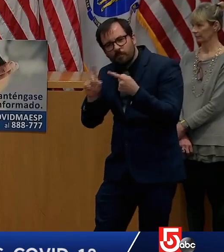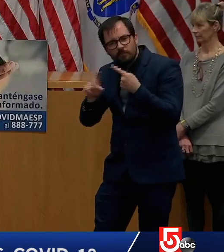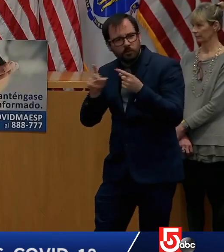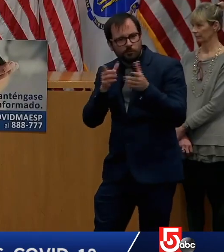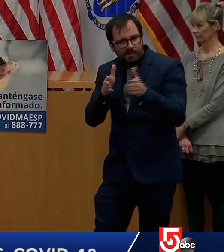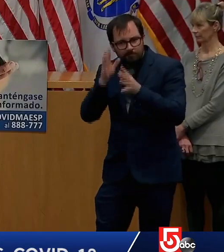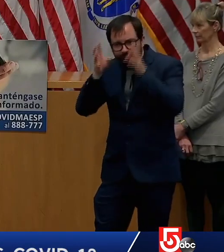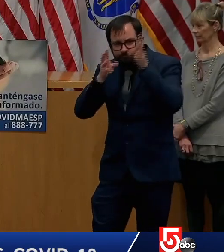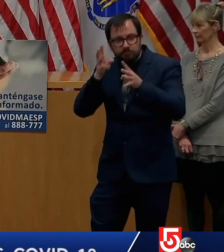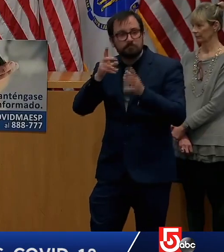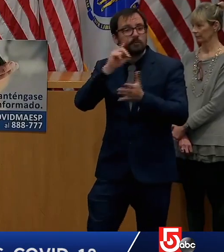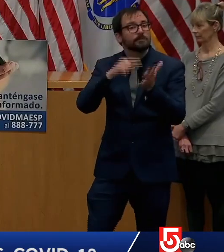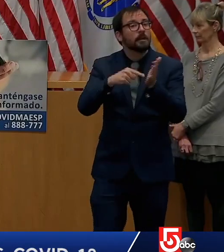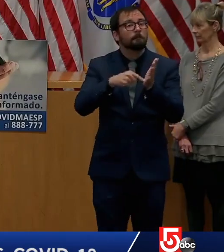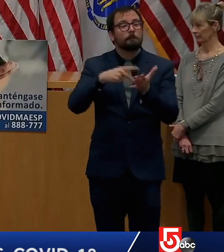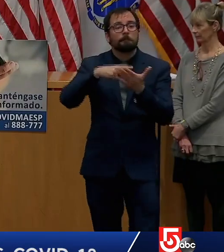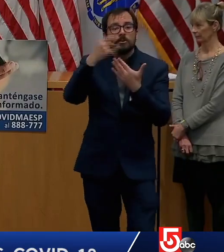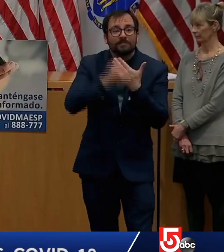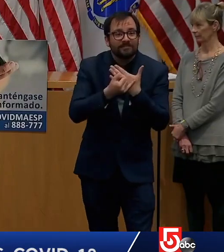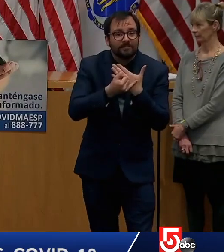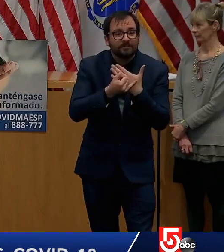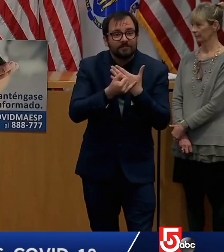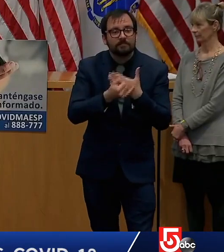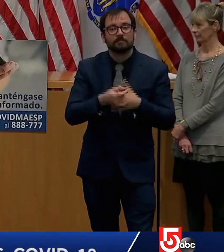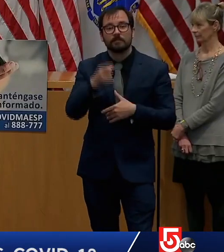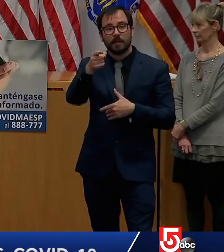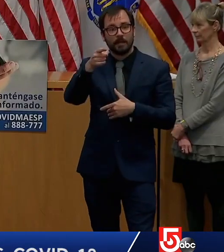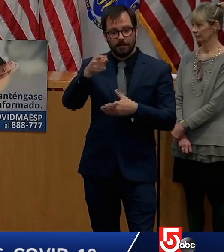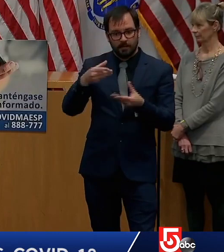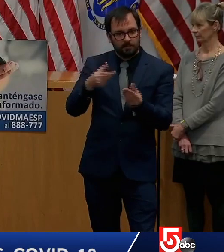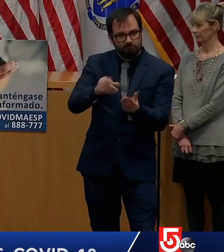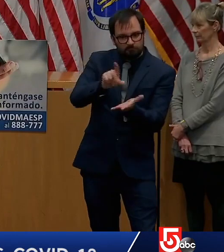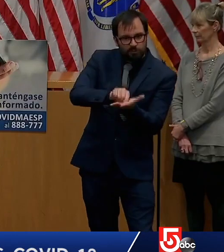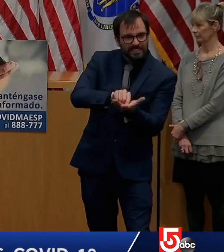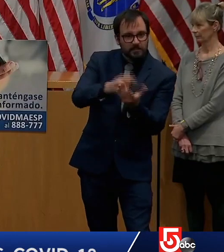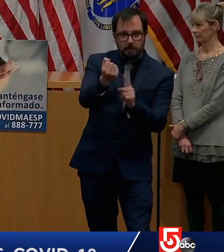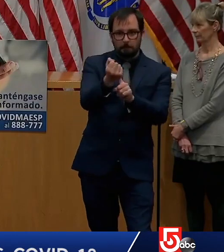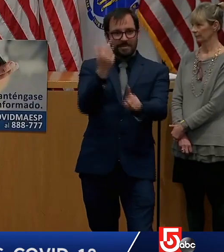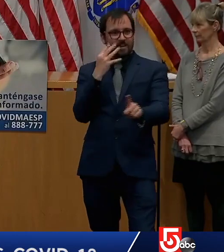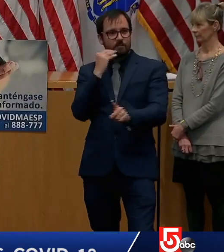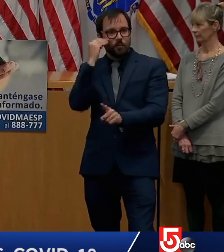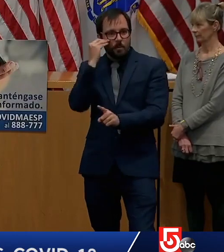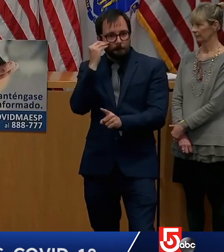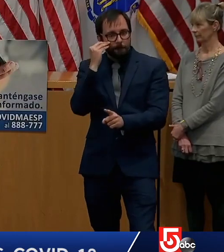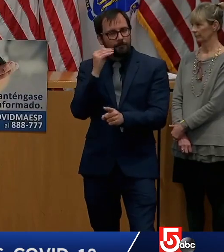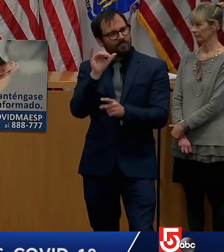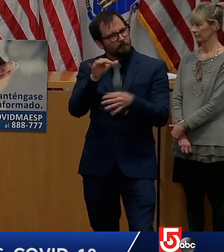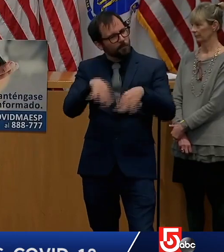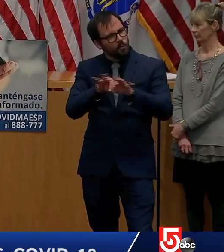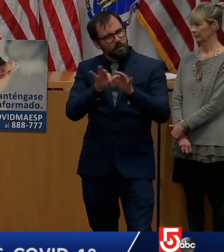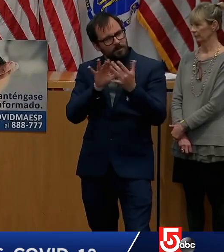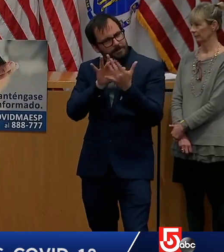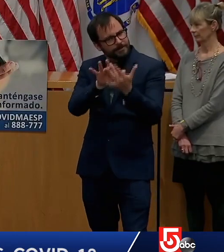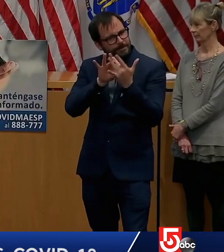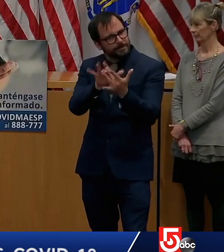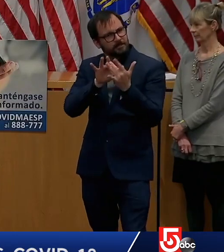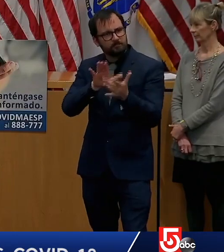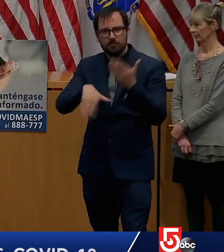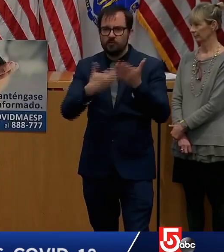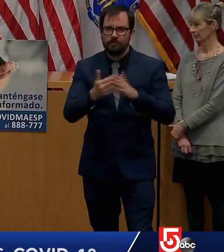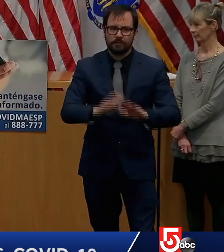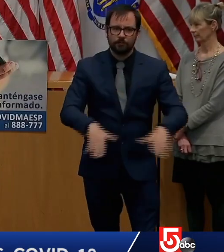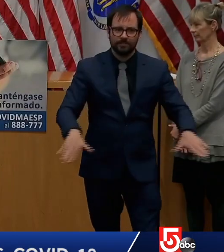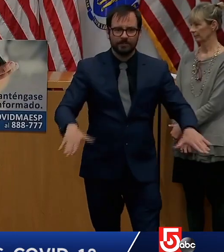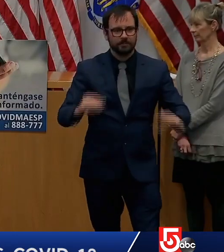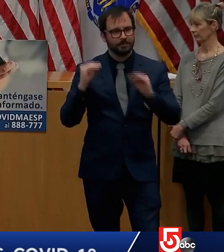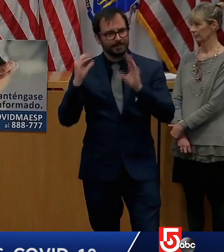seen different ways to reach kids. And what we are trying to do is make sure that we can maximize all of our learning for